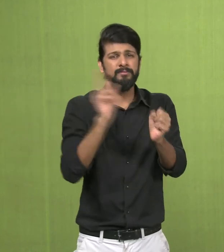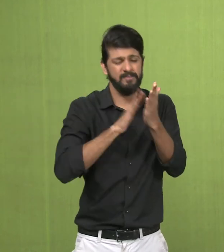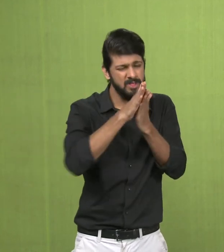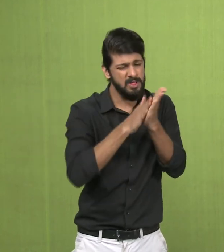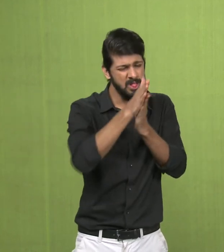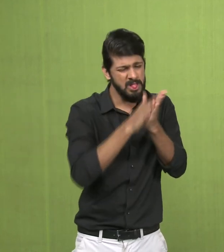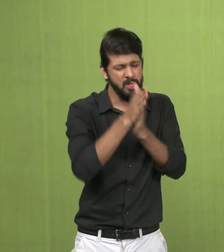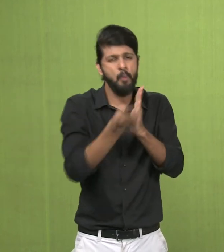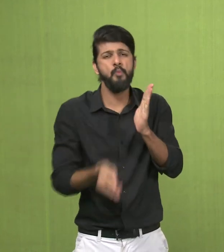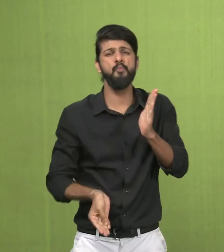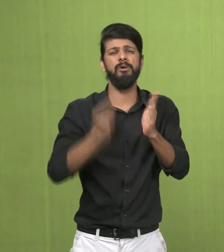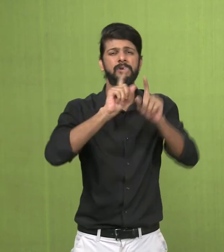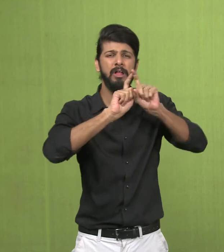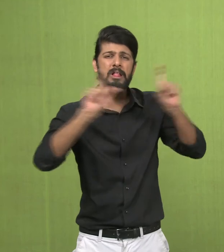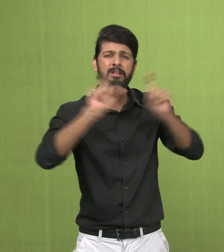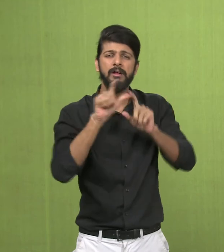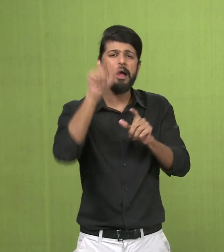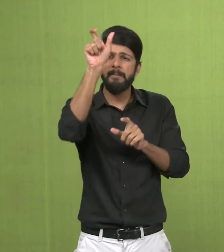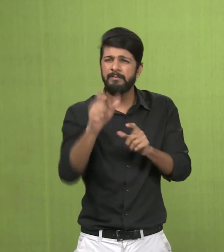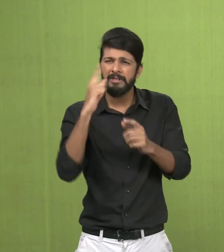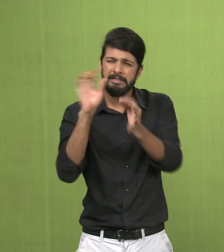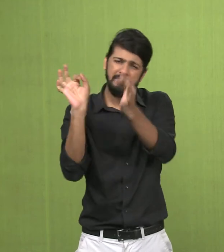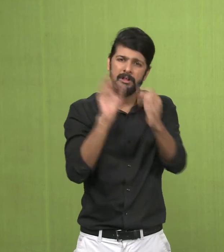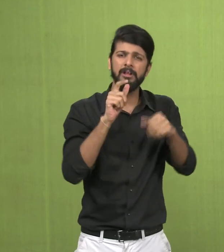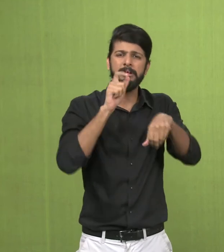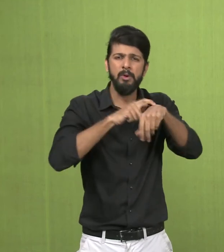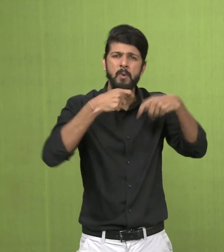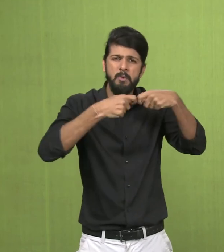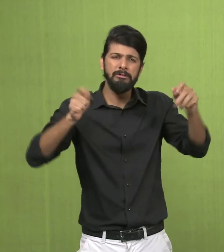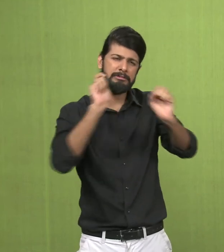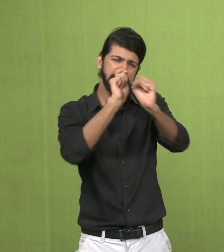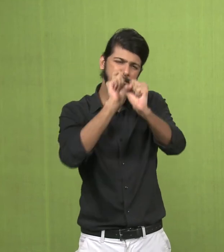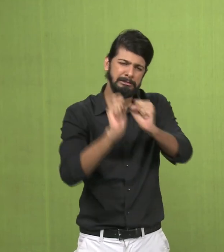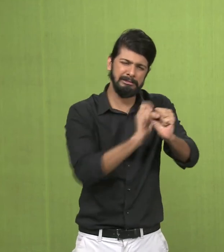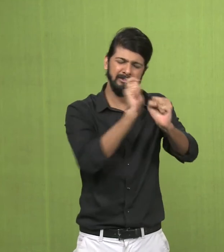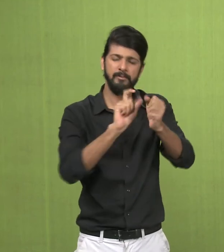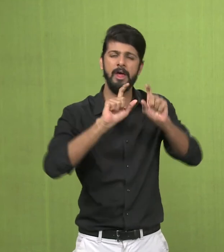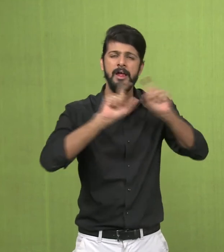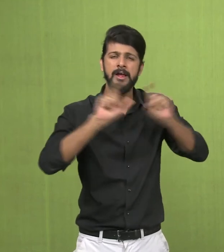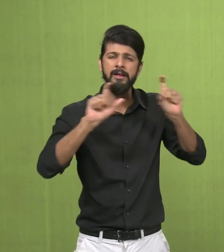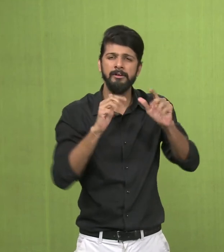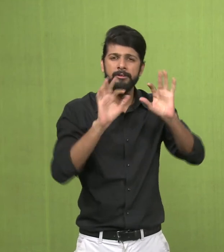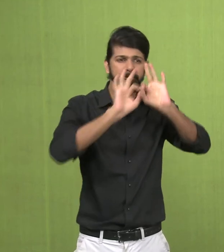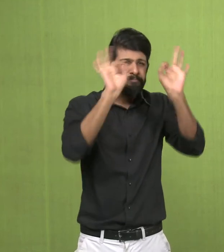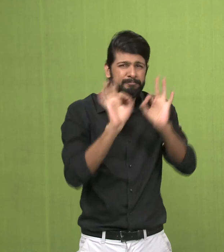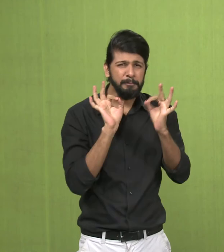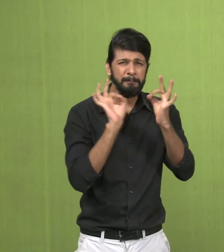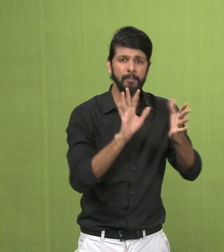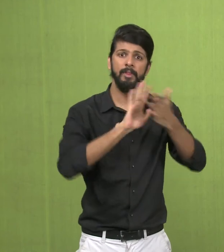used, chiseled, sharpened, polished to ensure the realistic depiction, a proportionate depiction